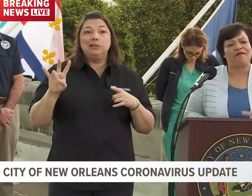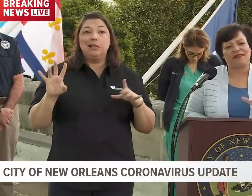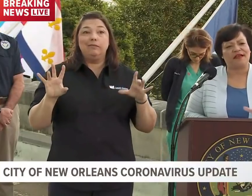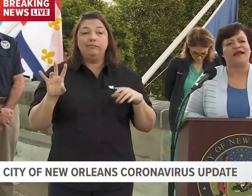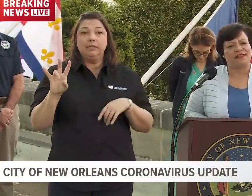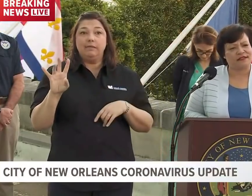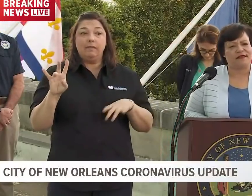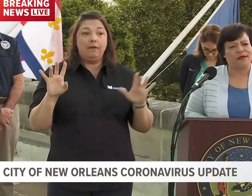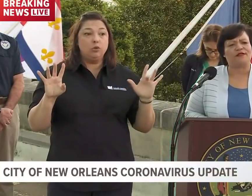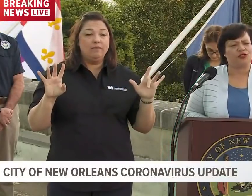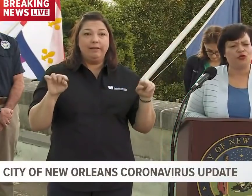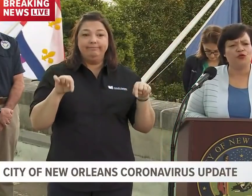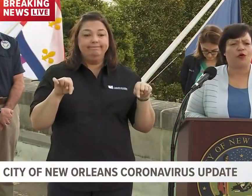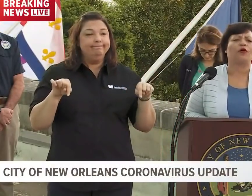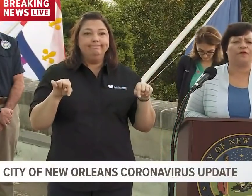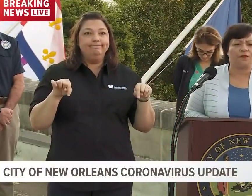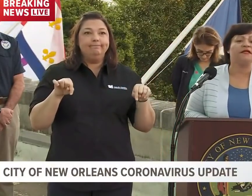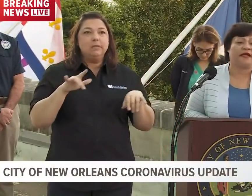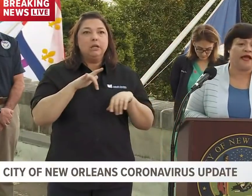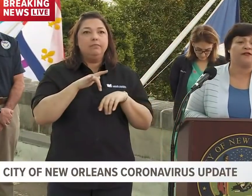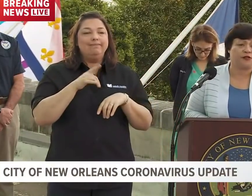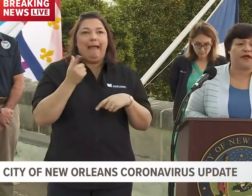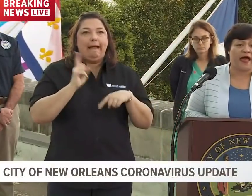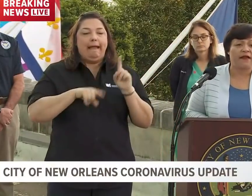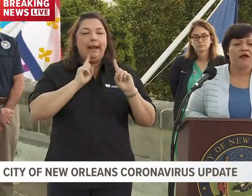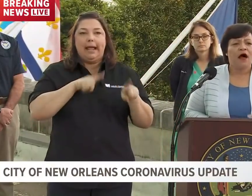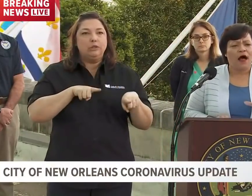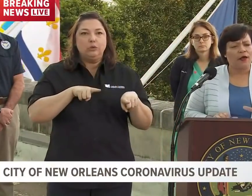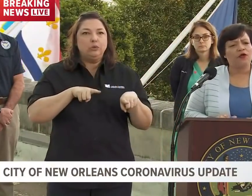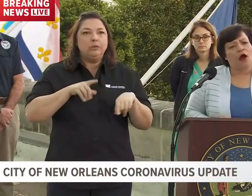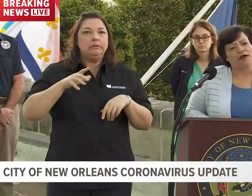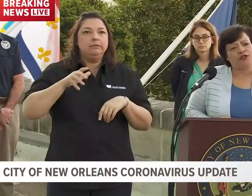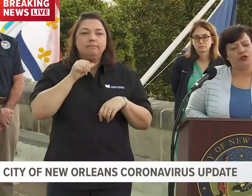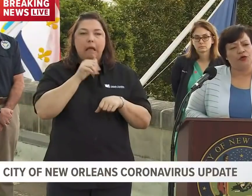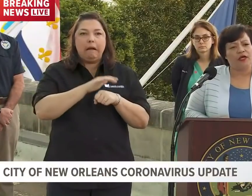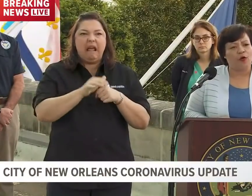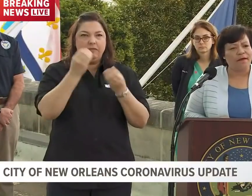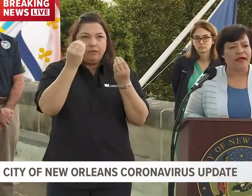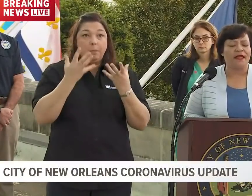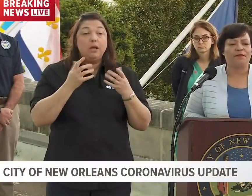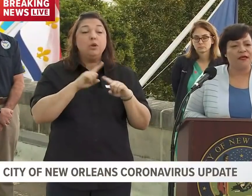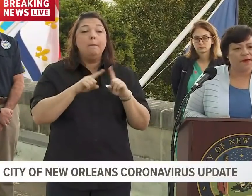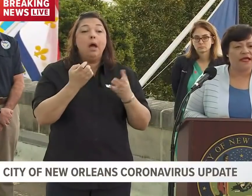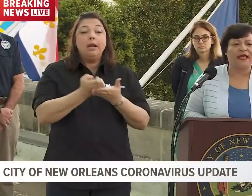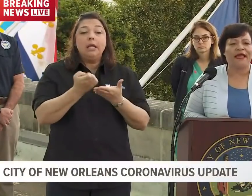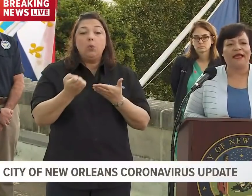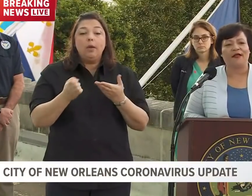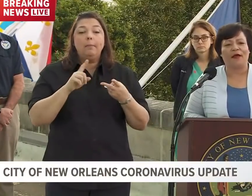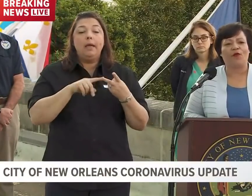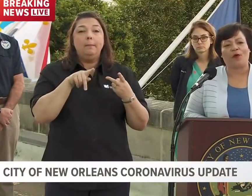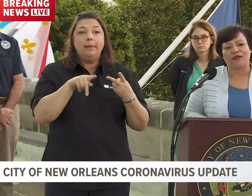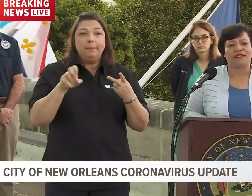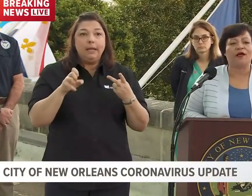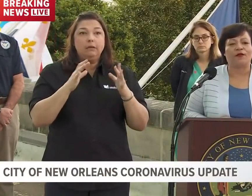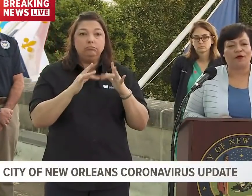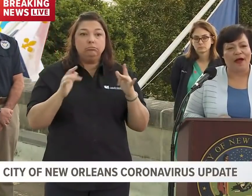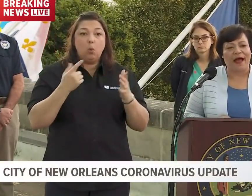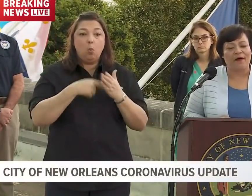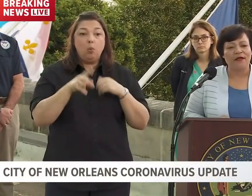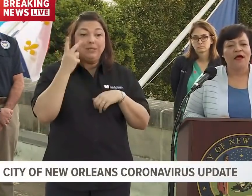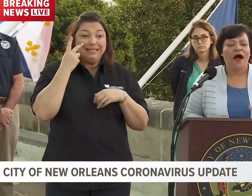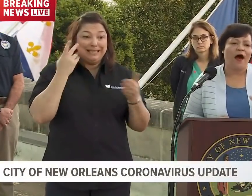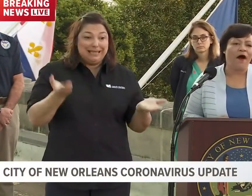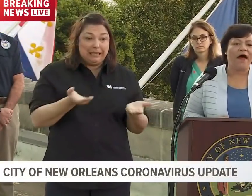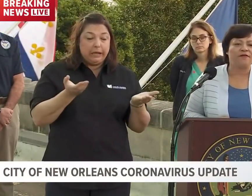-25, think that's too early for me to answer that. In regards to equipment and PPE and what we're seeing on the